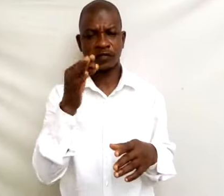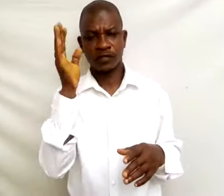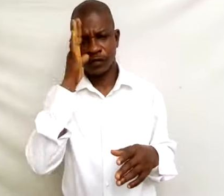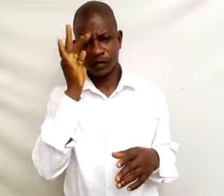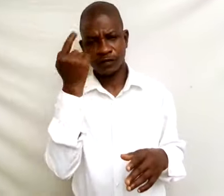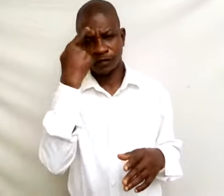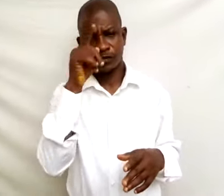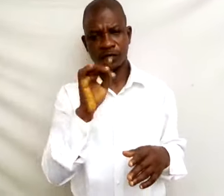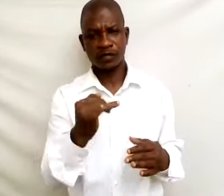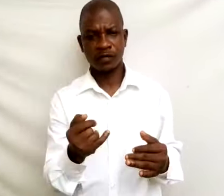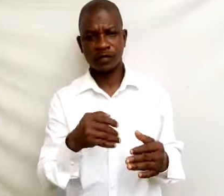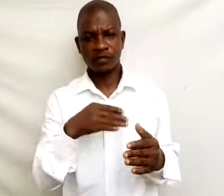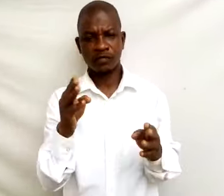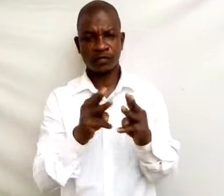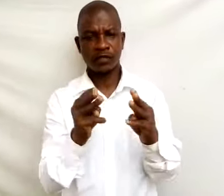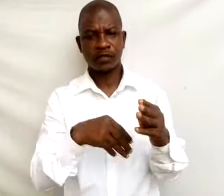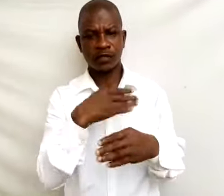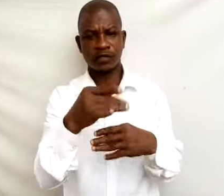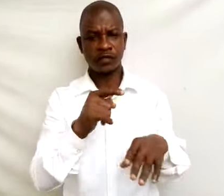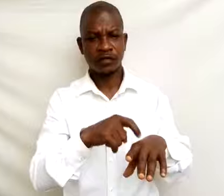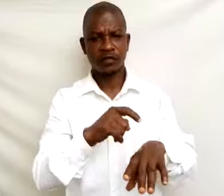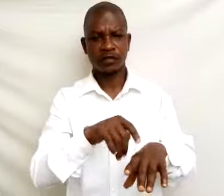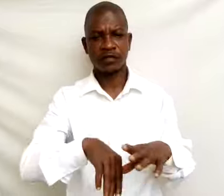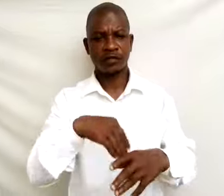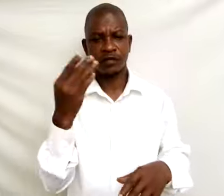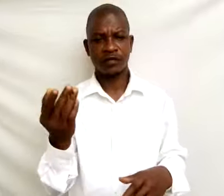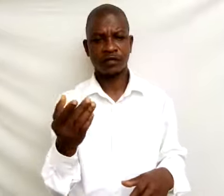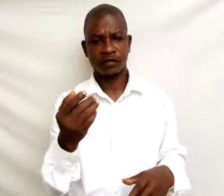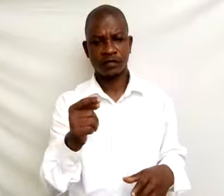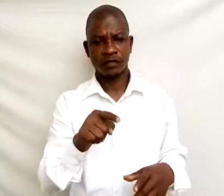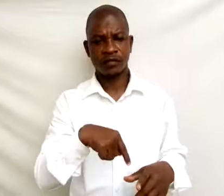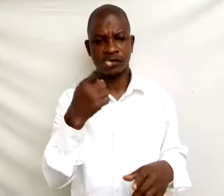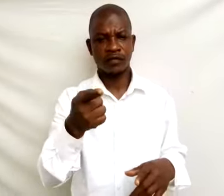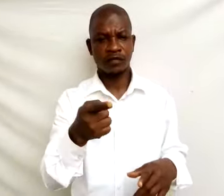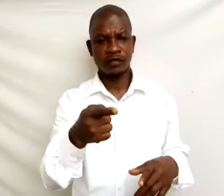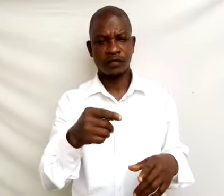I'll break the side of mic, but I'll break shield next one. Thanks.